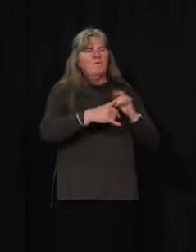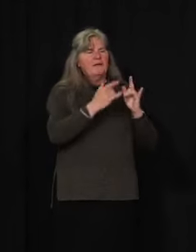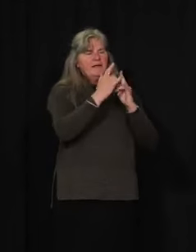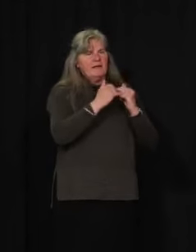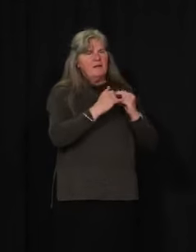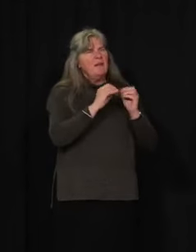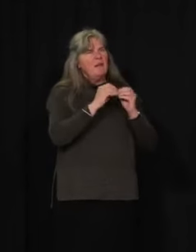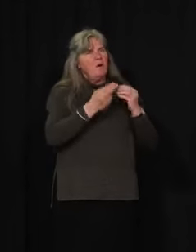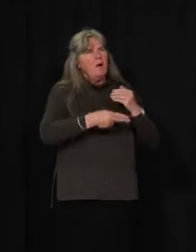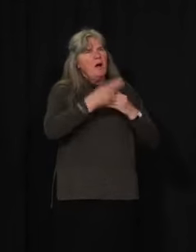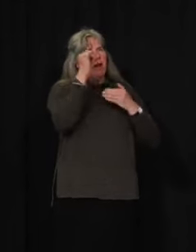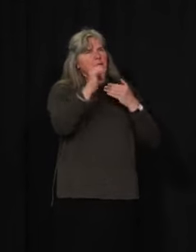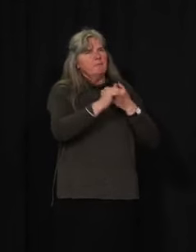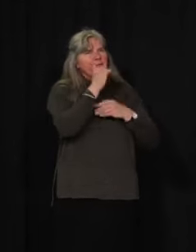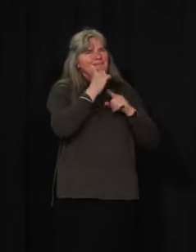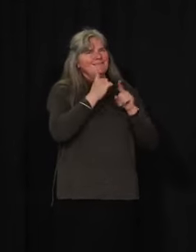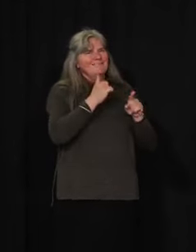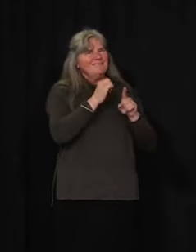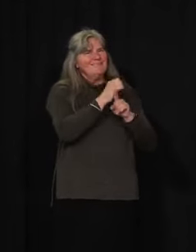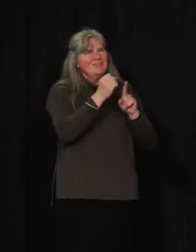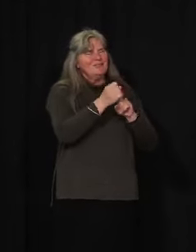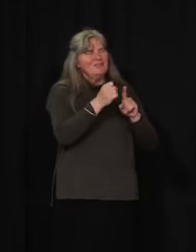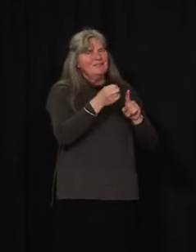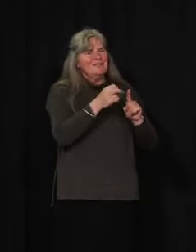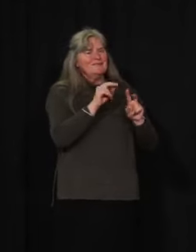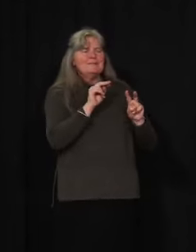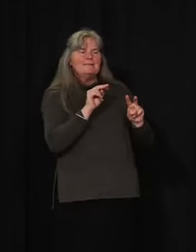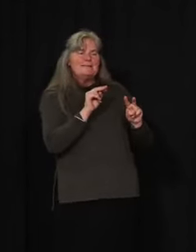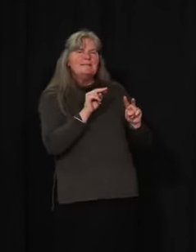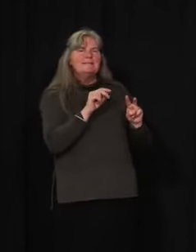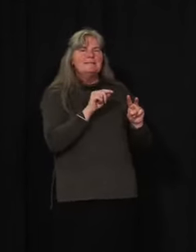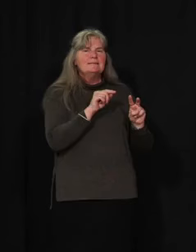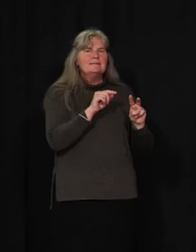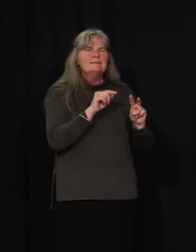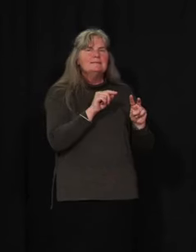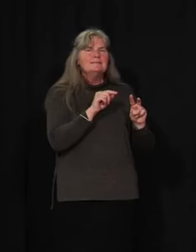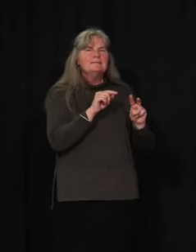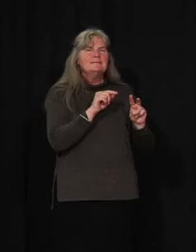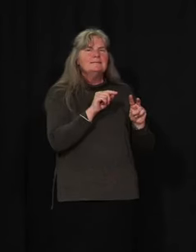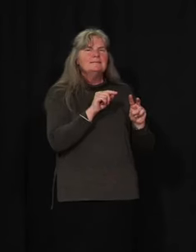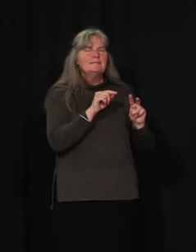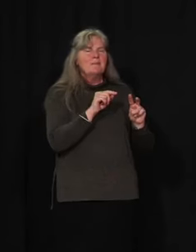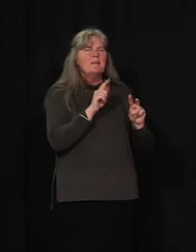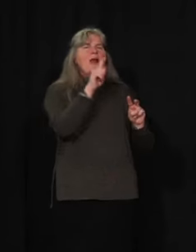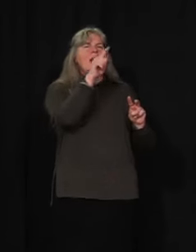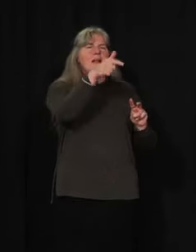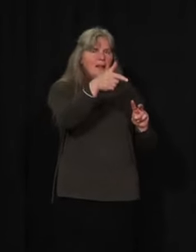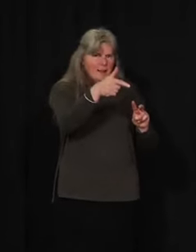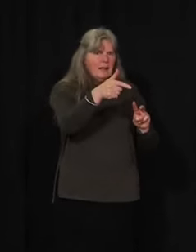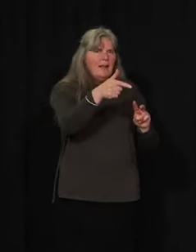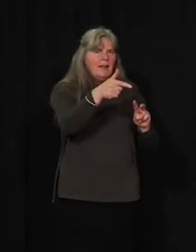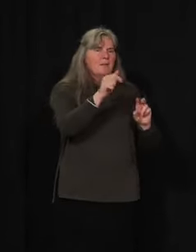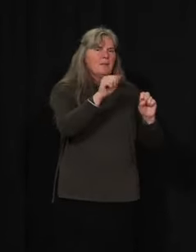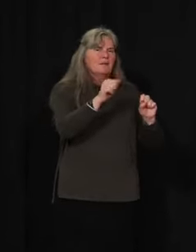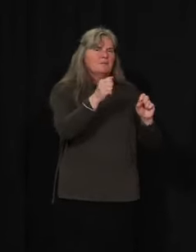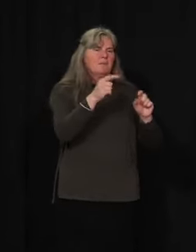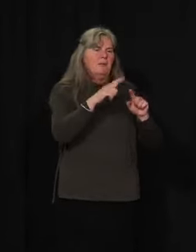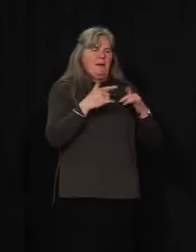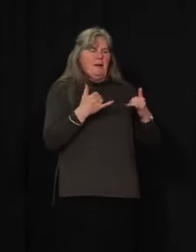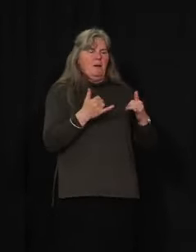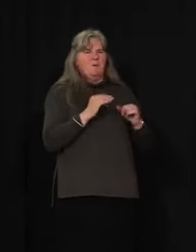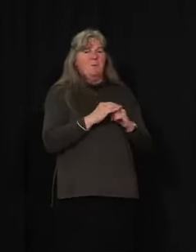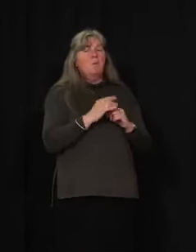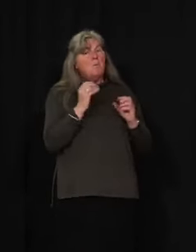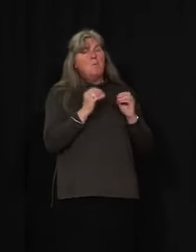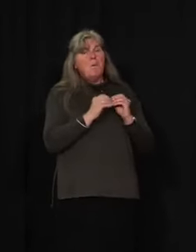a higher risk. And so, we're looking at that as a later phase activity. But more on